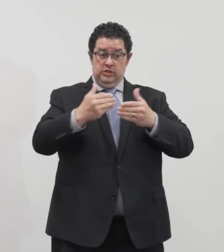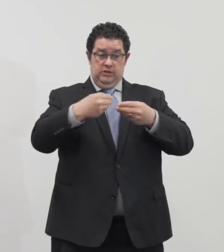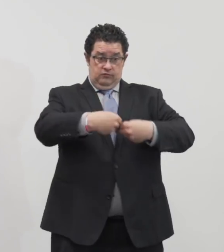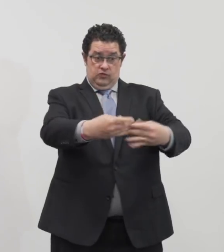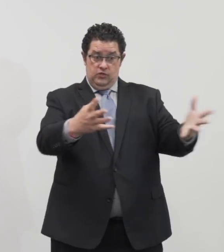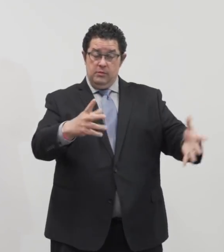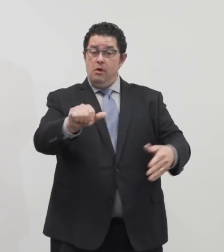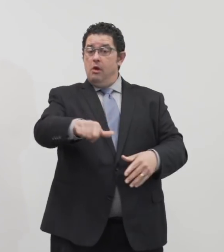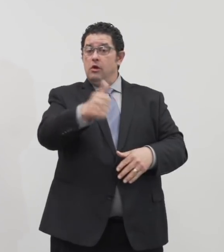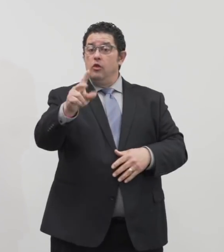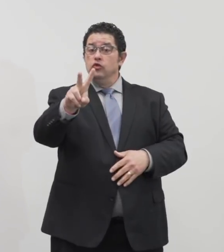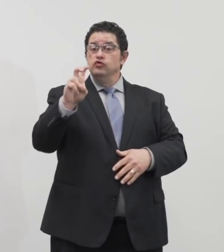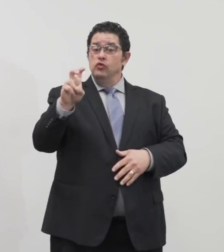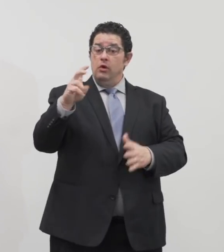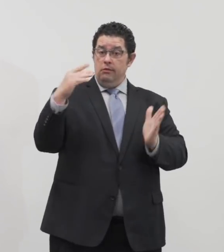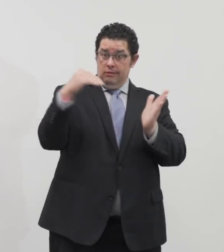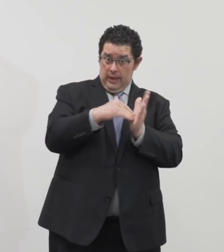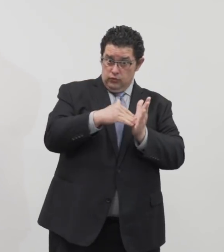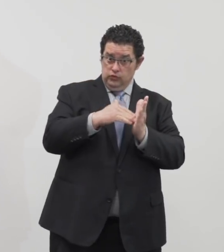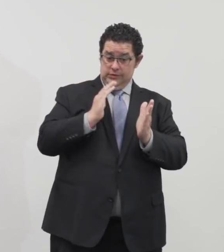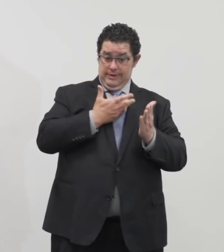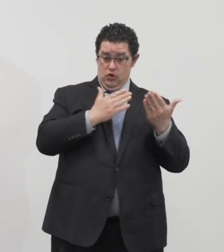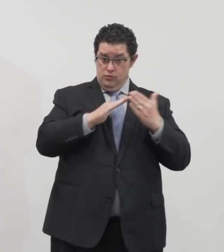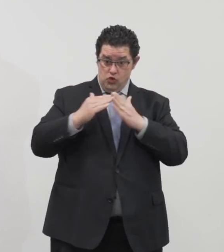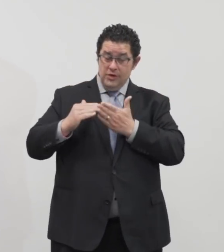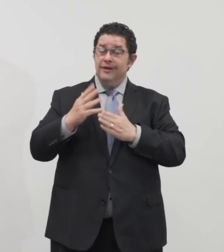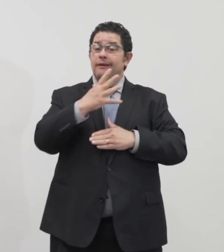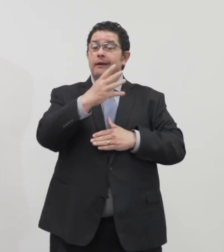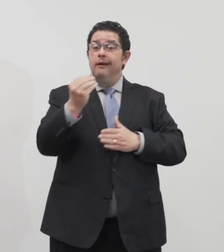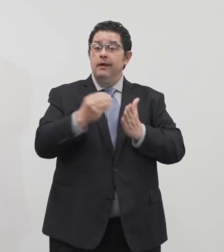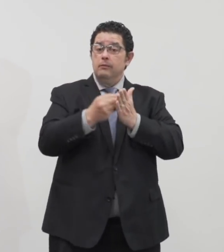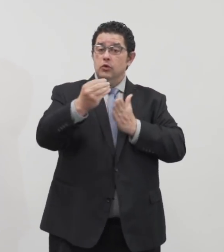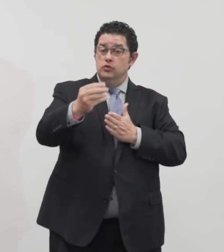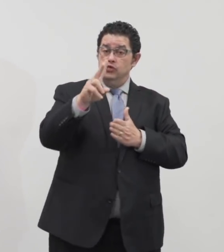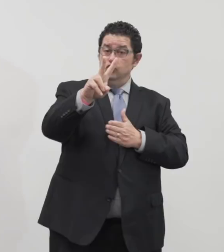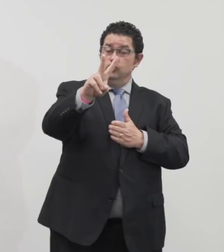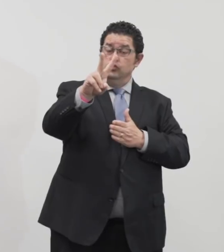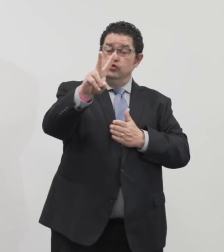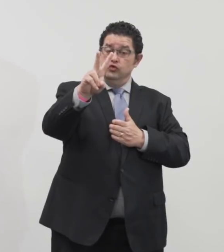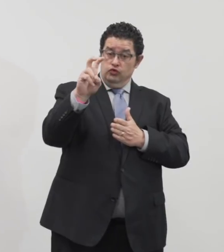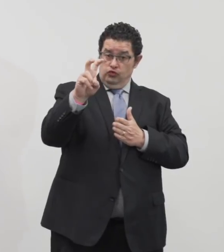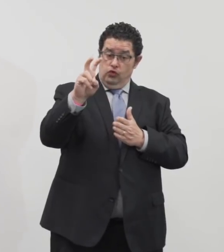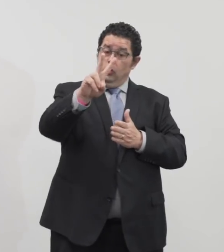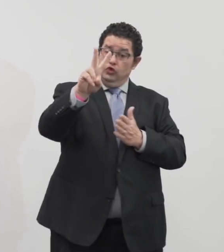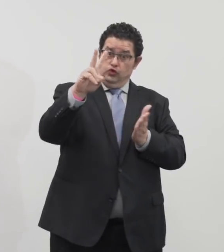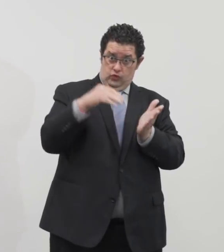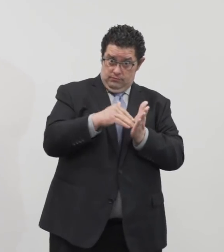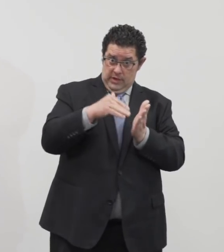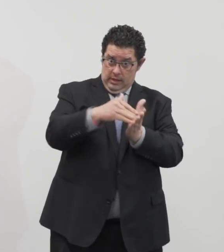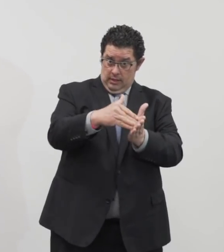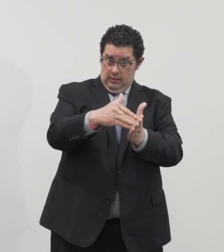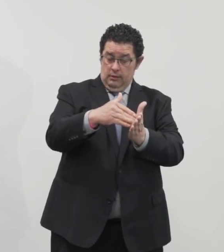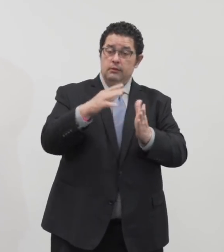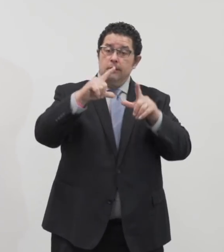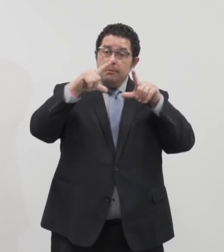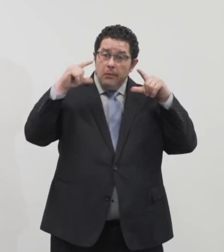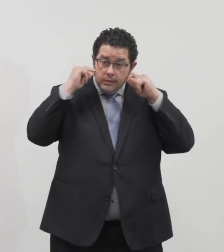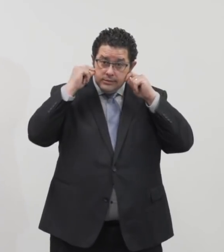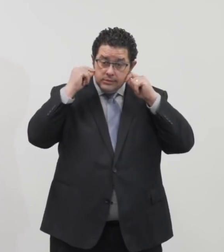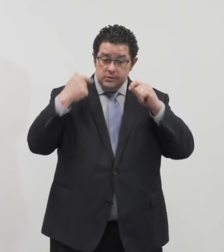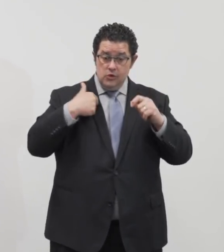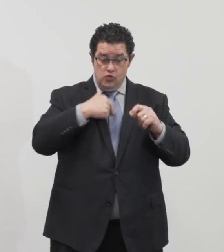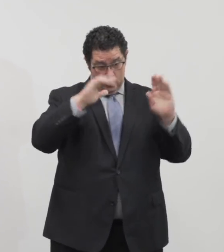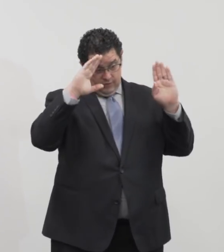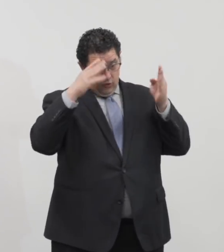in our community and we are purchasing another two and a half million masks. We are focusing on our vulnerable